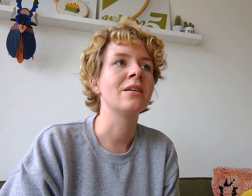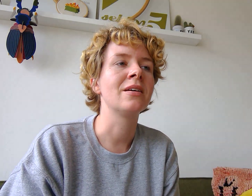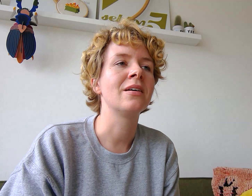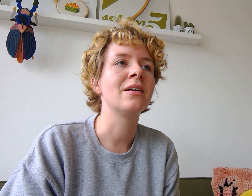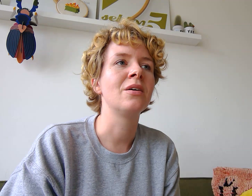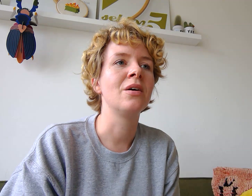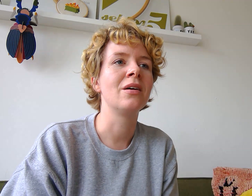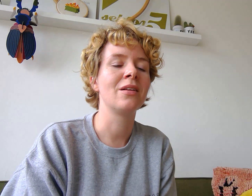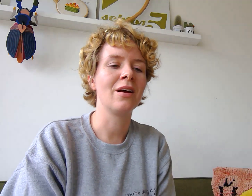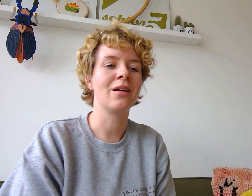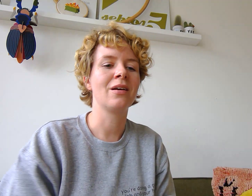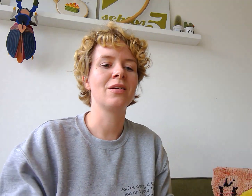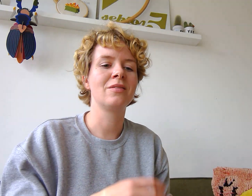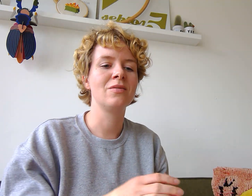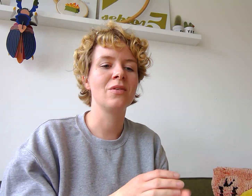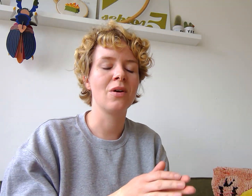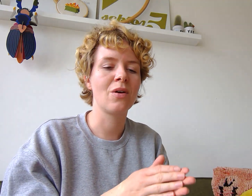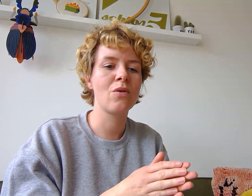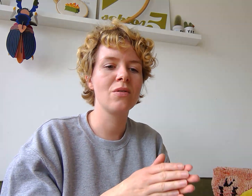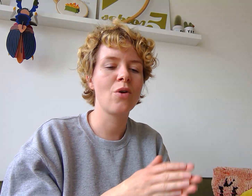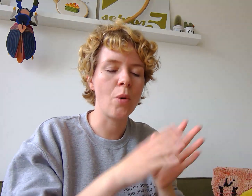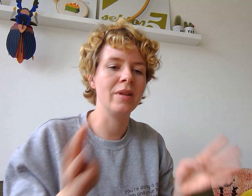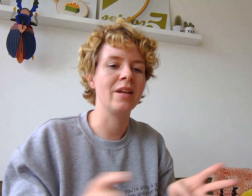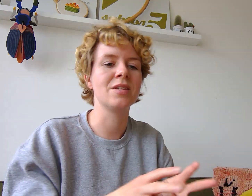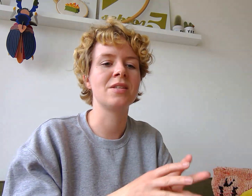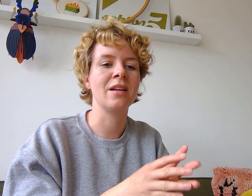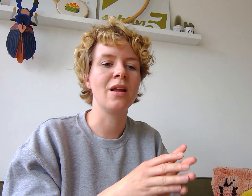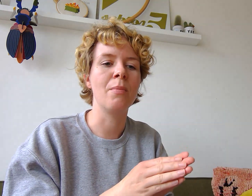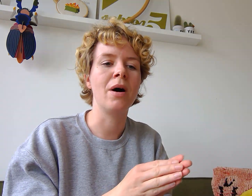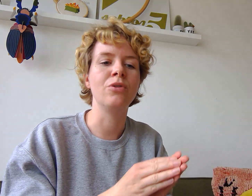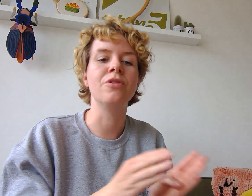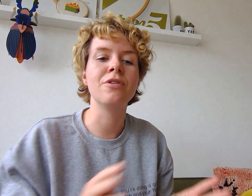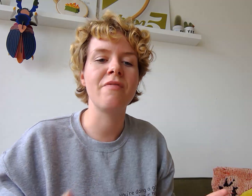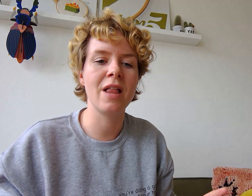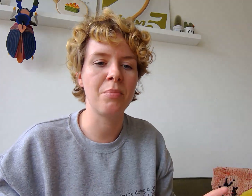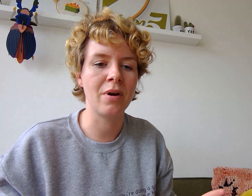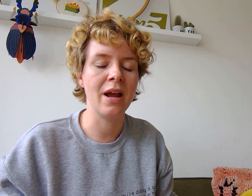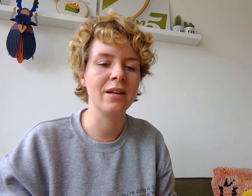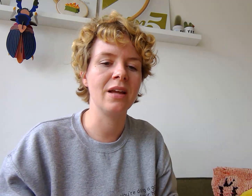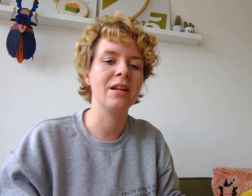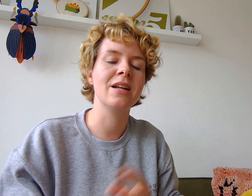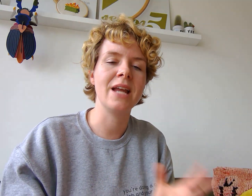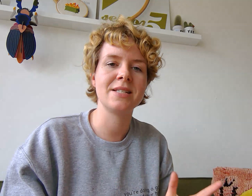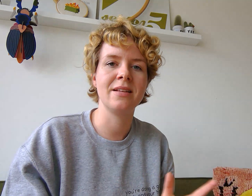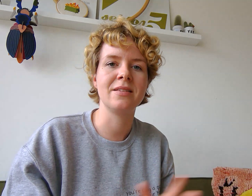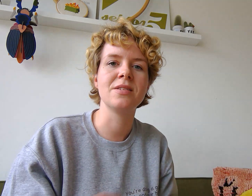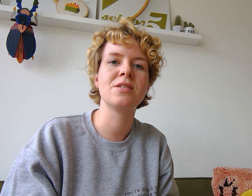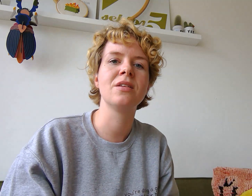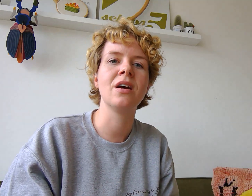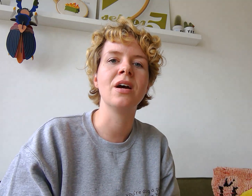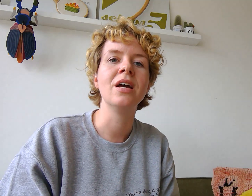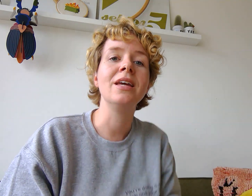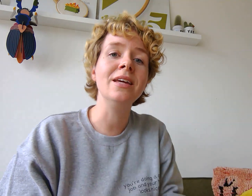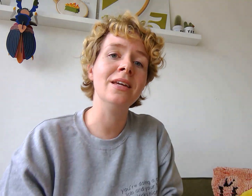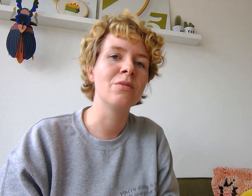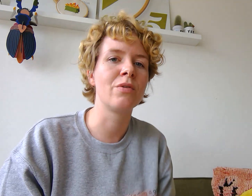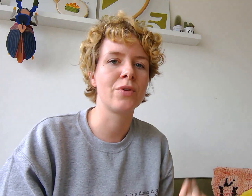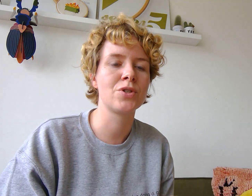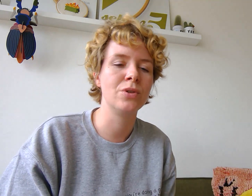a copy that is then about the developer. And then in the next sentence, he refers to